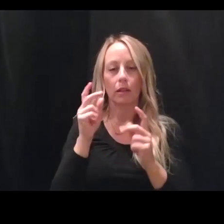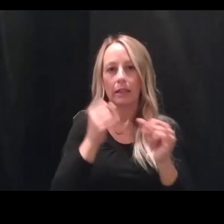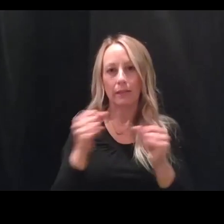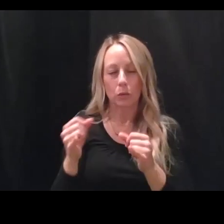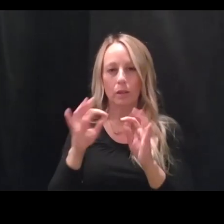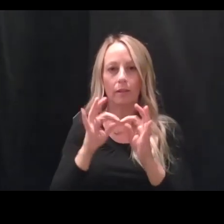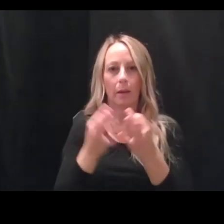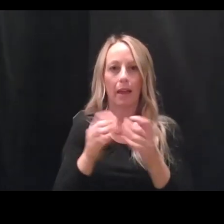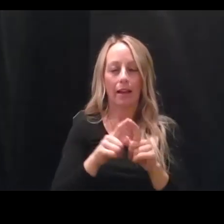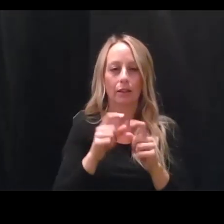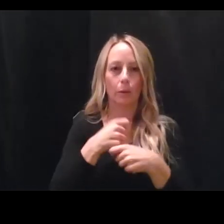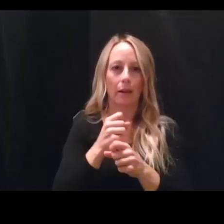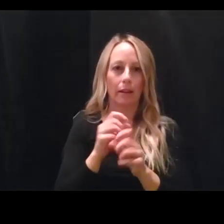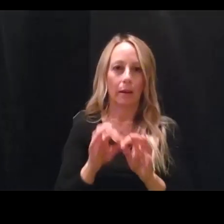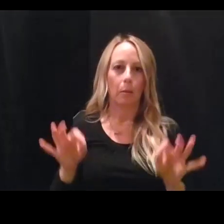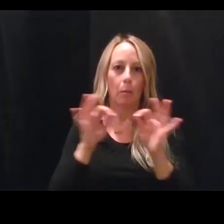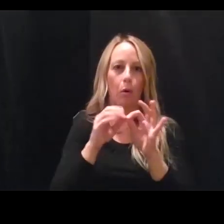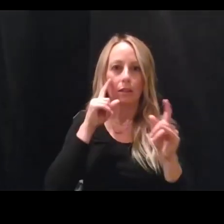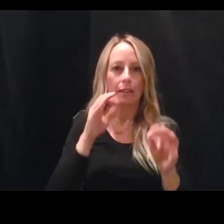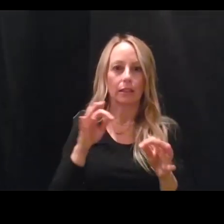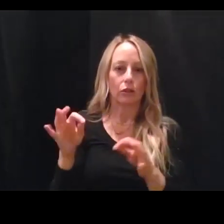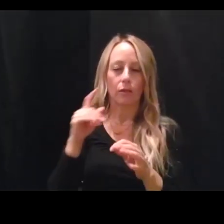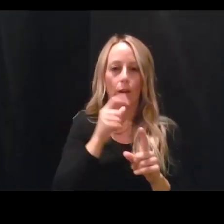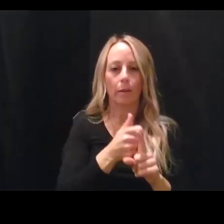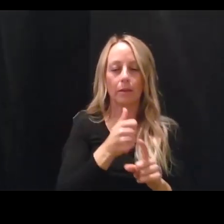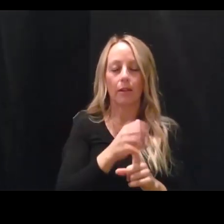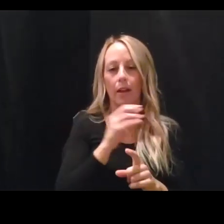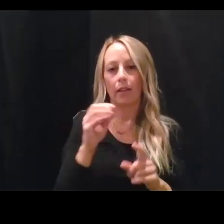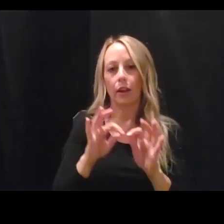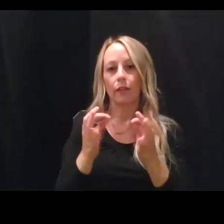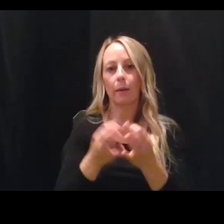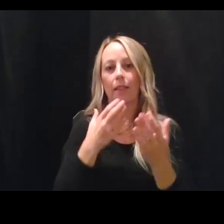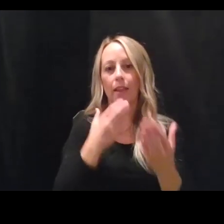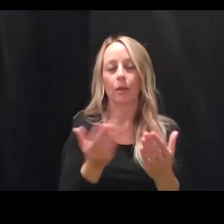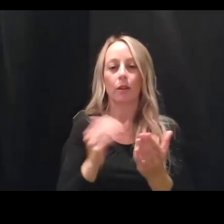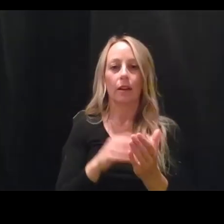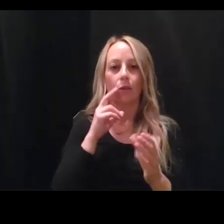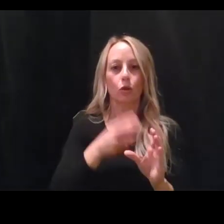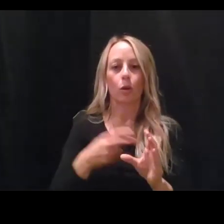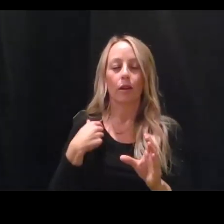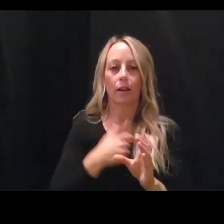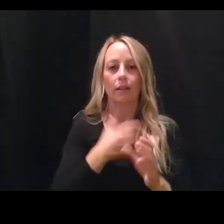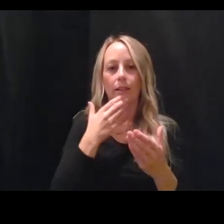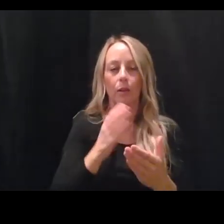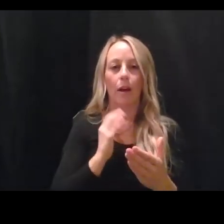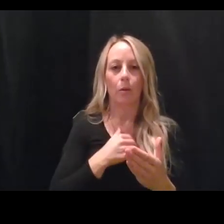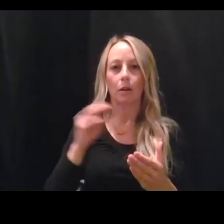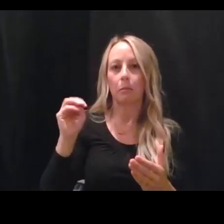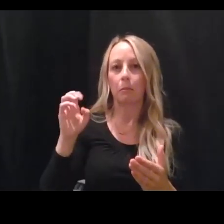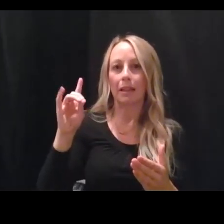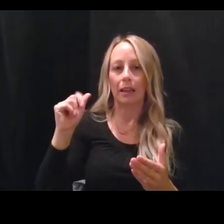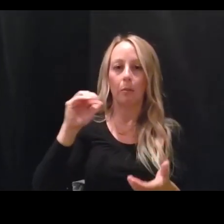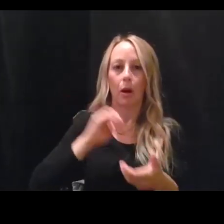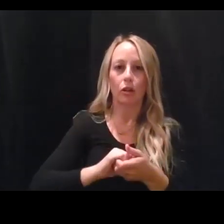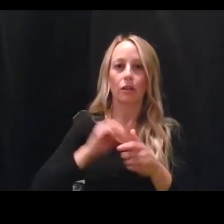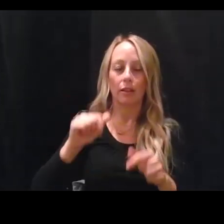making important decisions for themselves and their families. So thank you again for joining us. Thank you to our media partners. This call is being